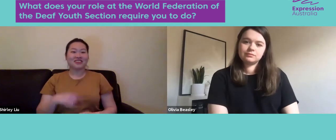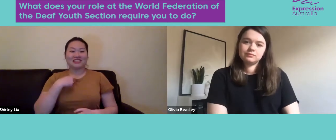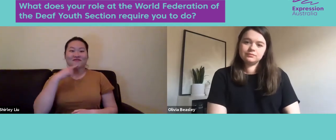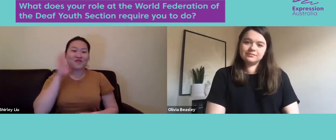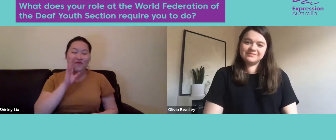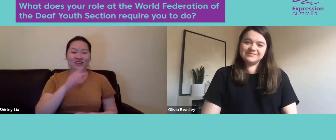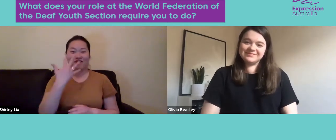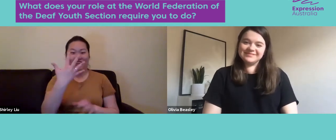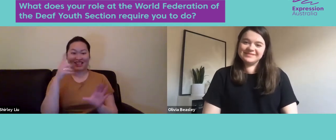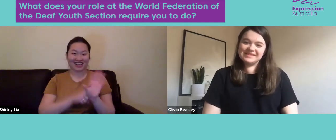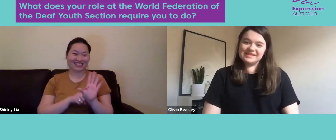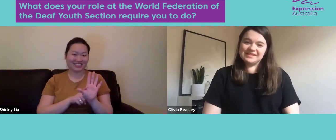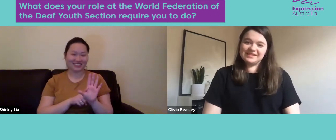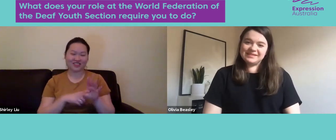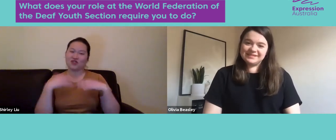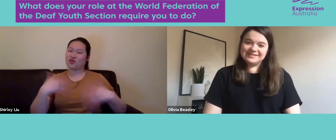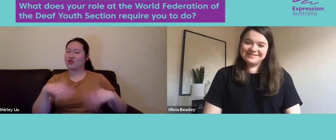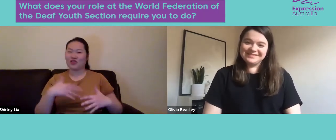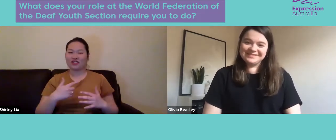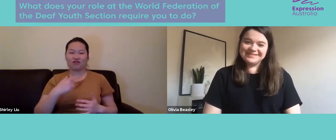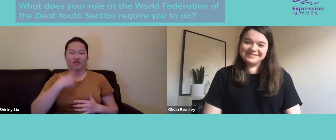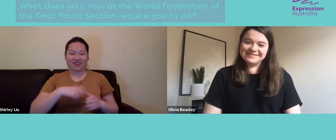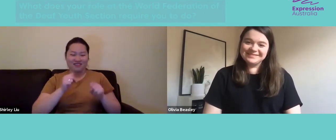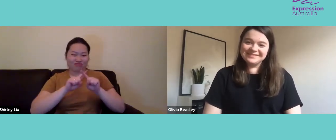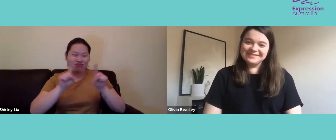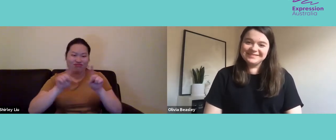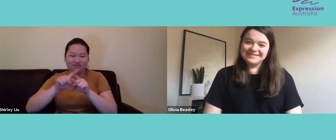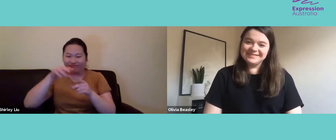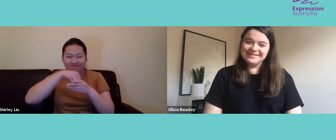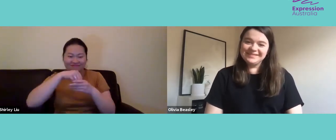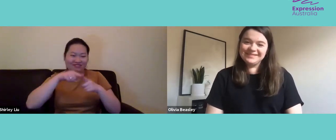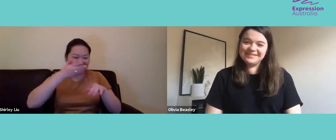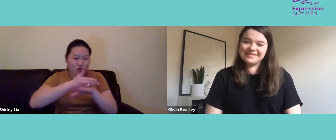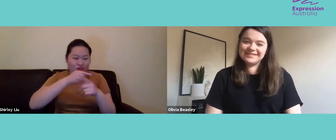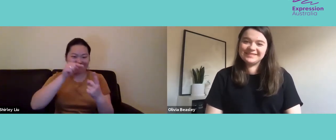involve? Well, as I said, I've been involved for five years in different roles within the World Federation.